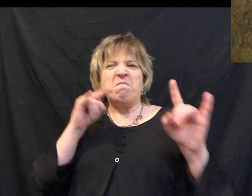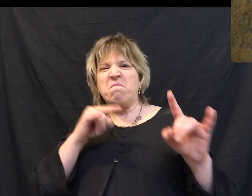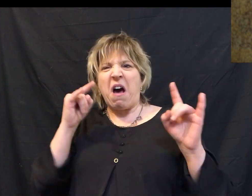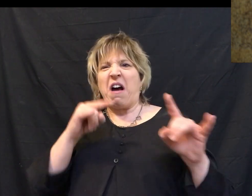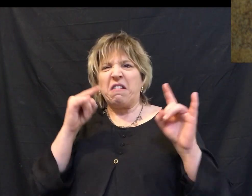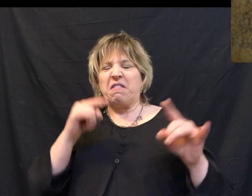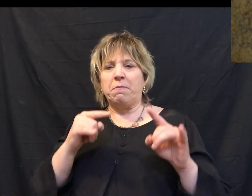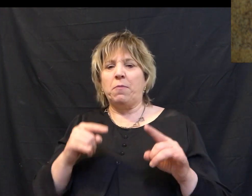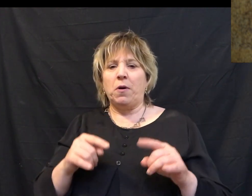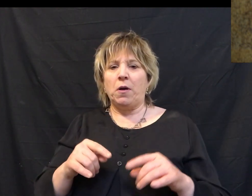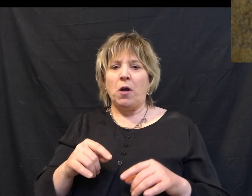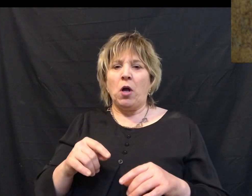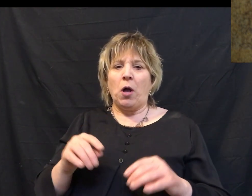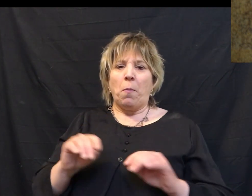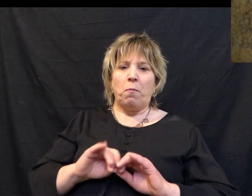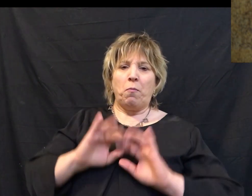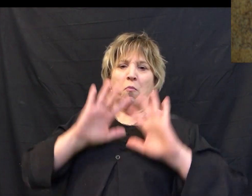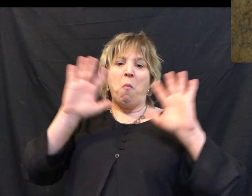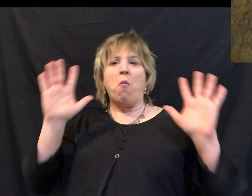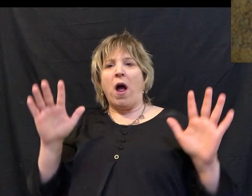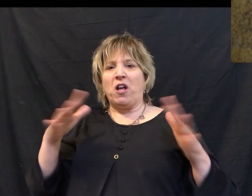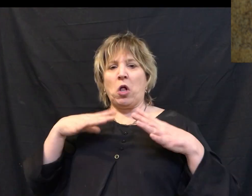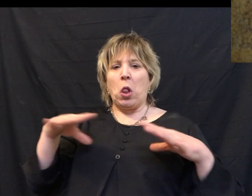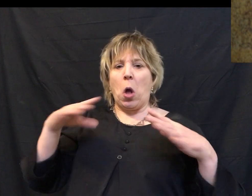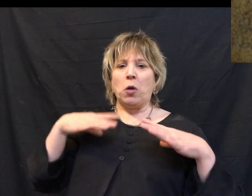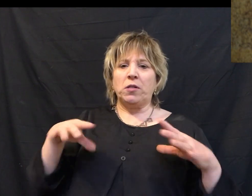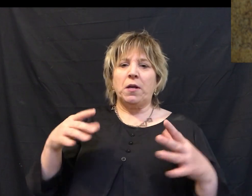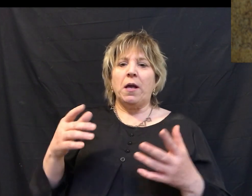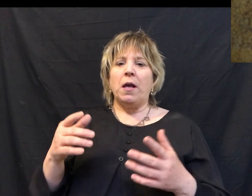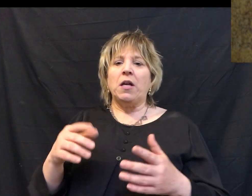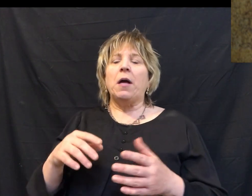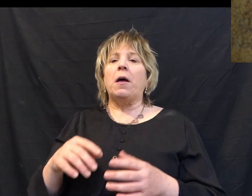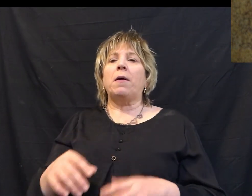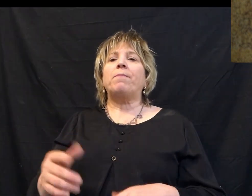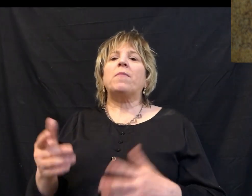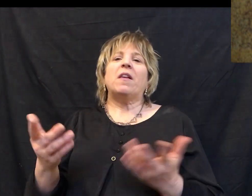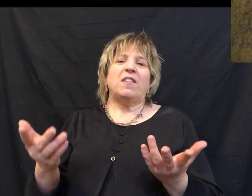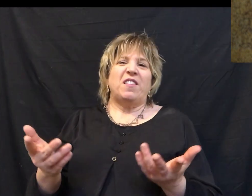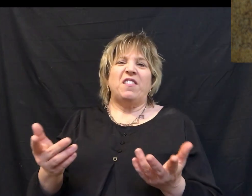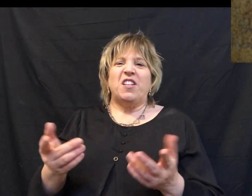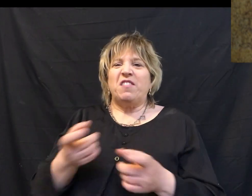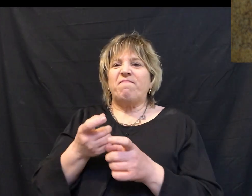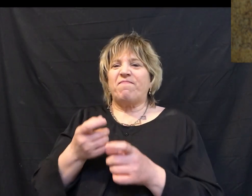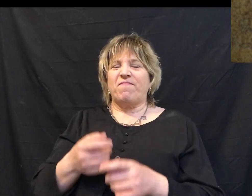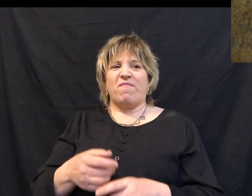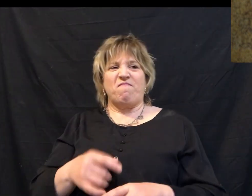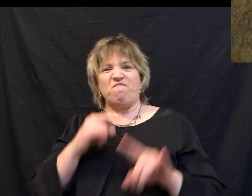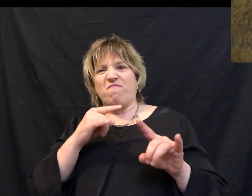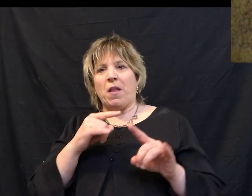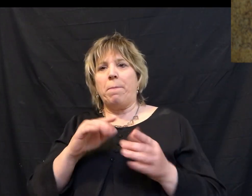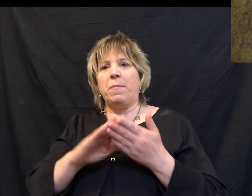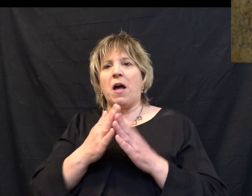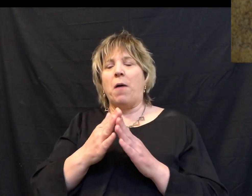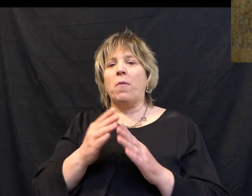dressed him in what is called bright clothing. Basically, what they were doing is they were making Jesus into the court jester